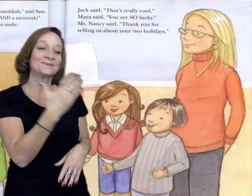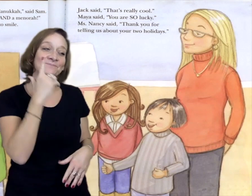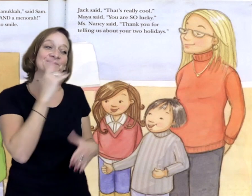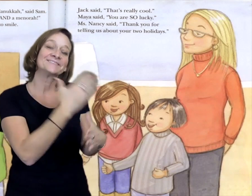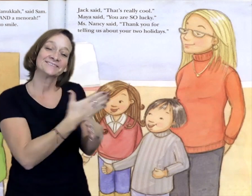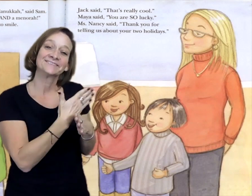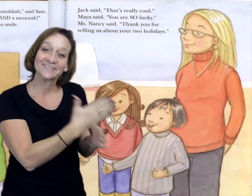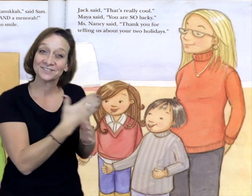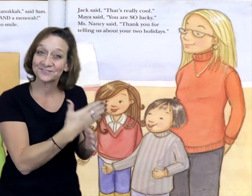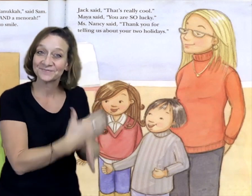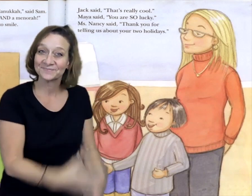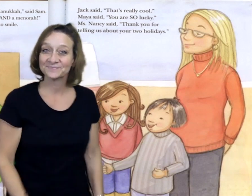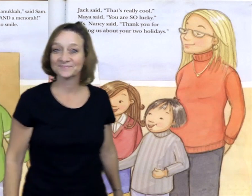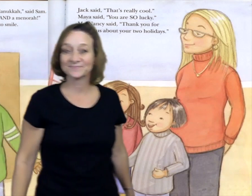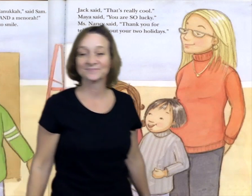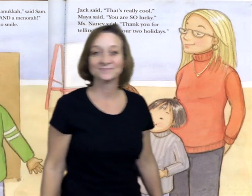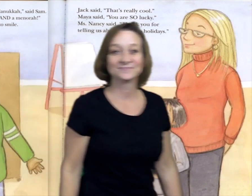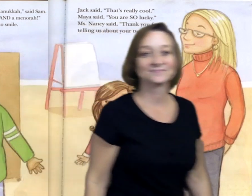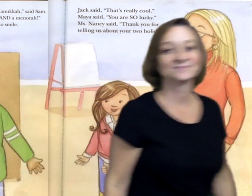Thank you for telling us about your two holidays.